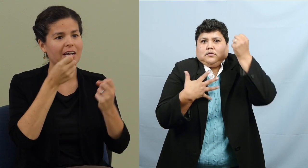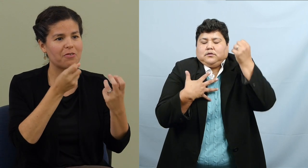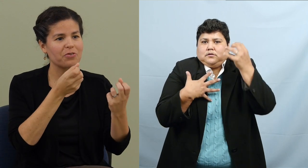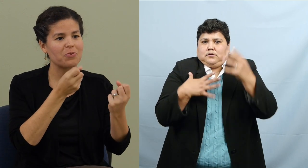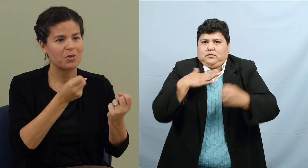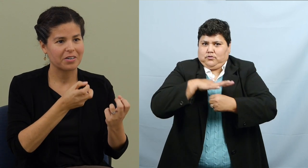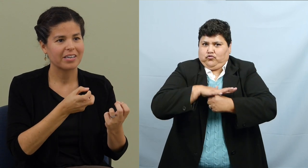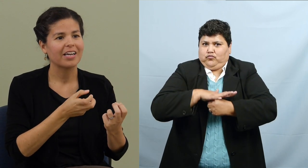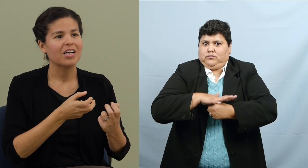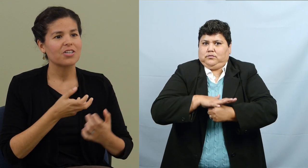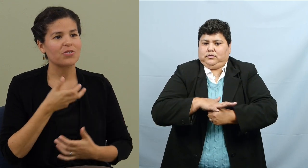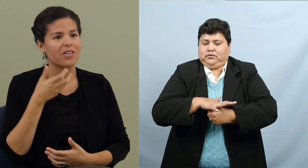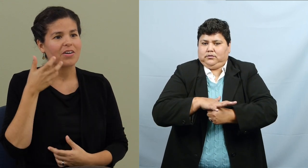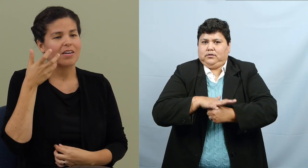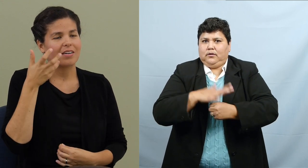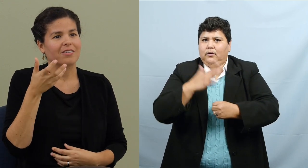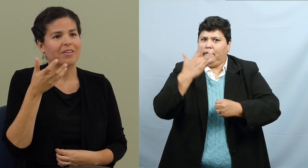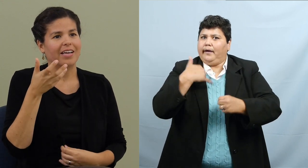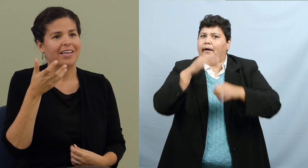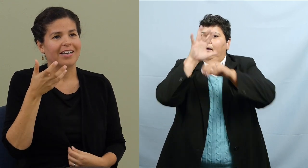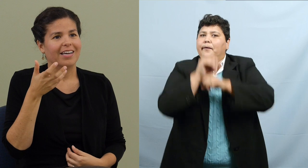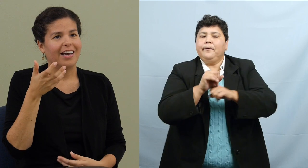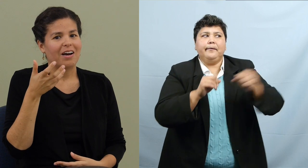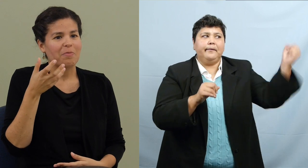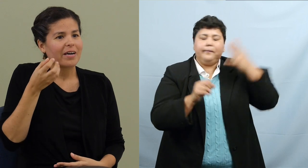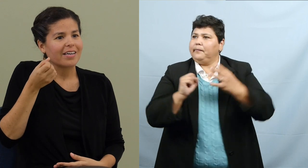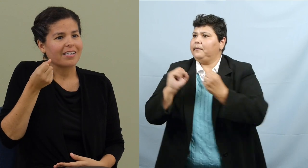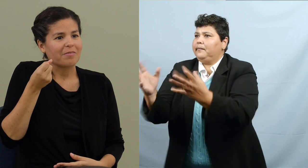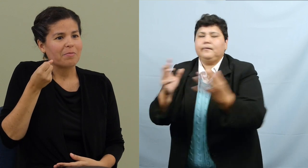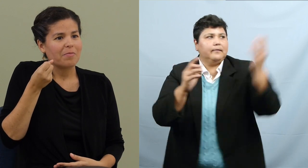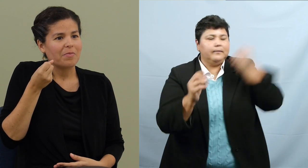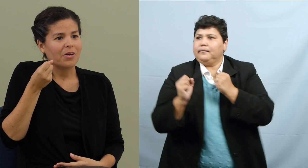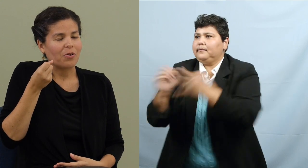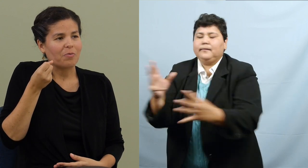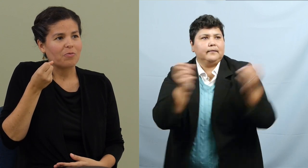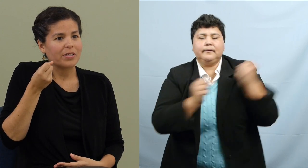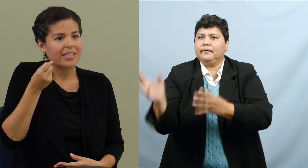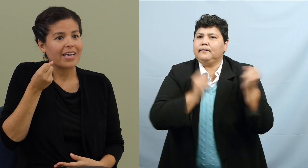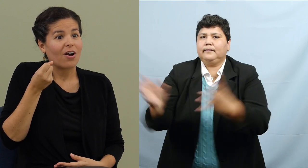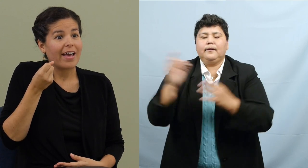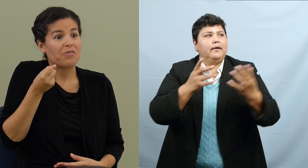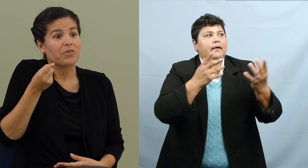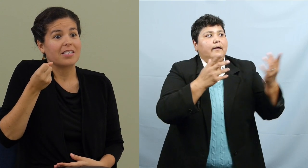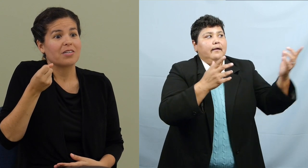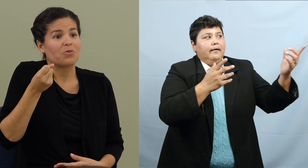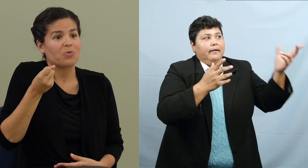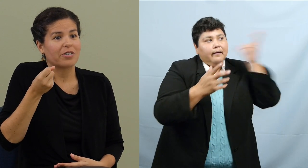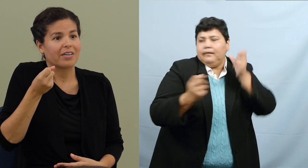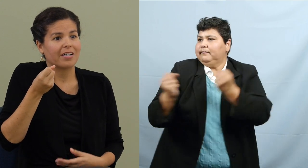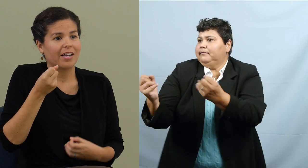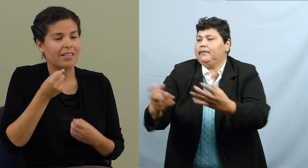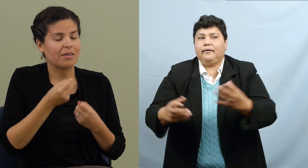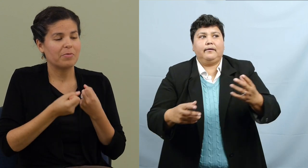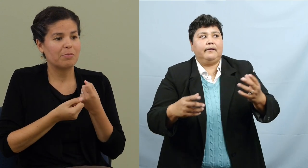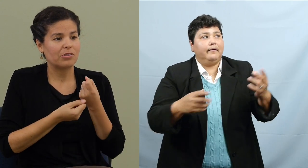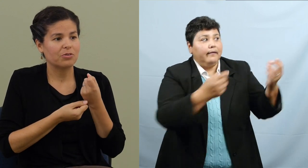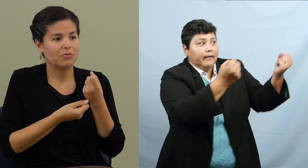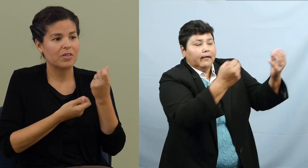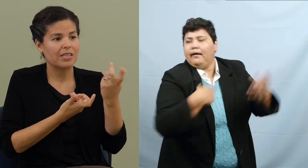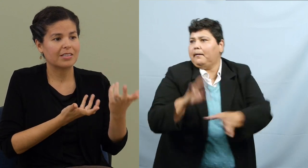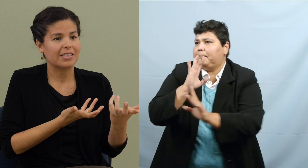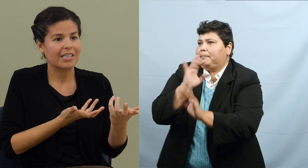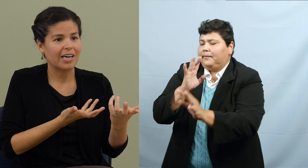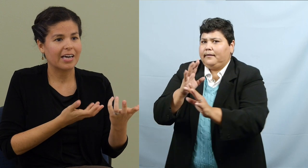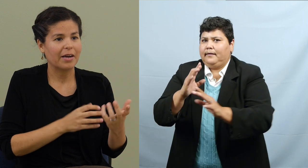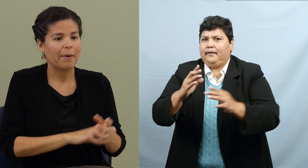word and every word. So I thought, okay, how am I going to, you know, retain every single word and then be able